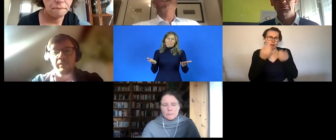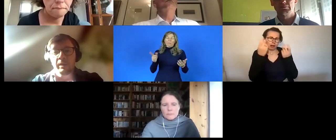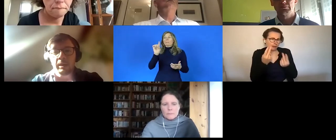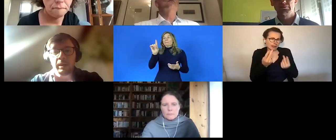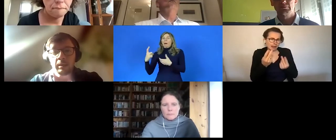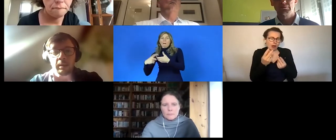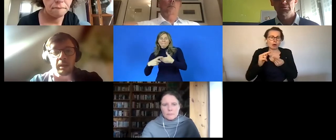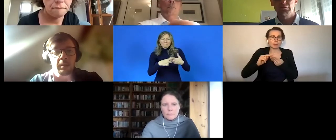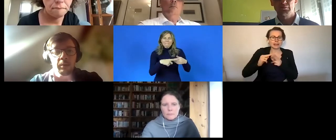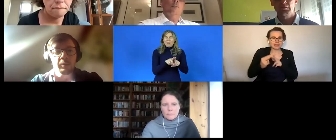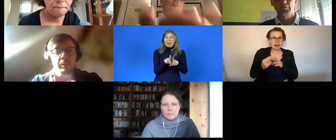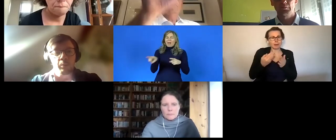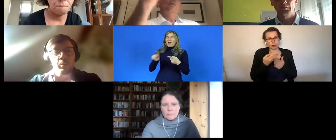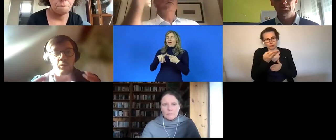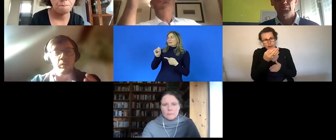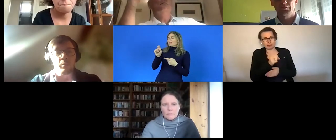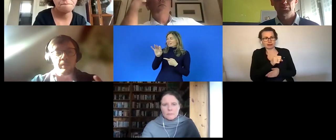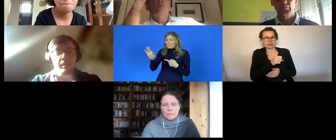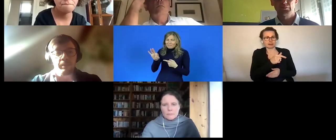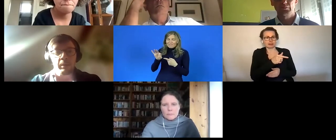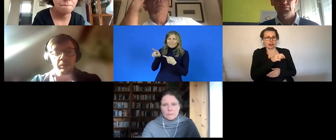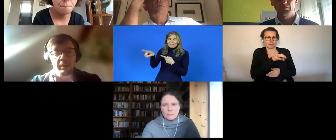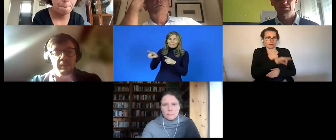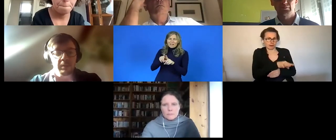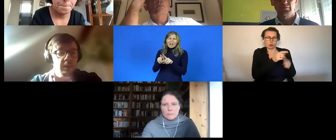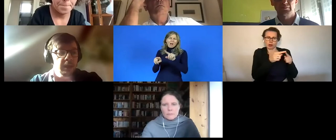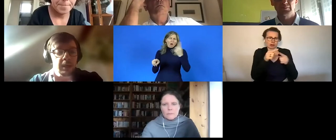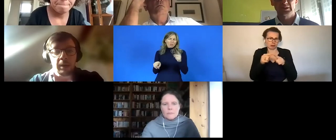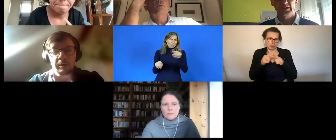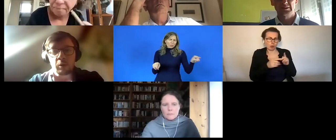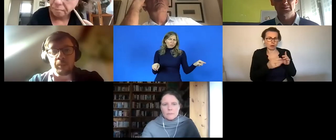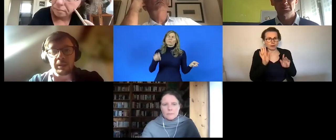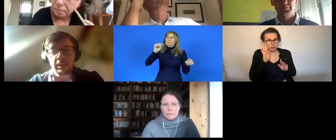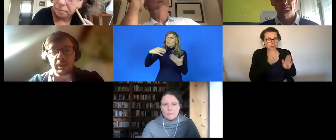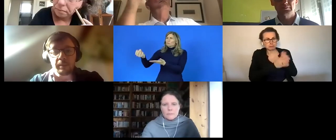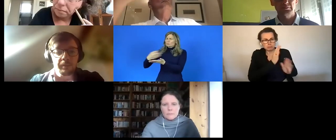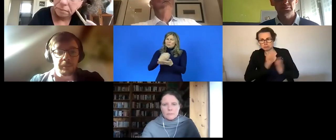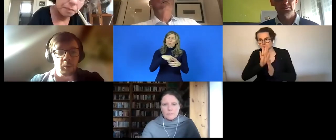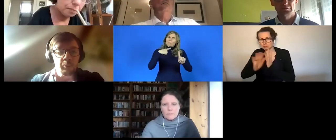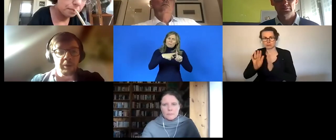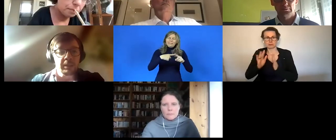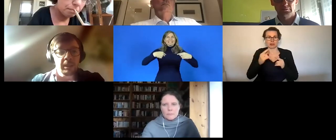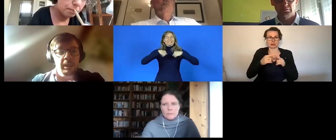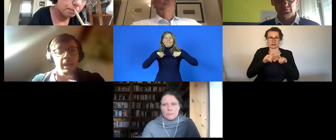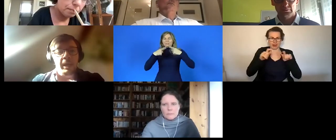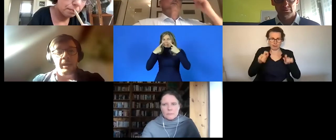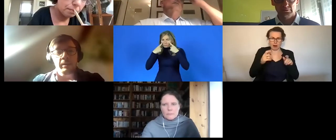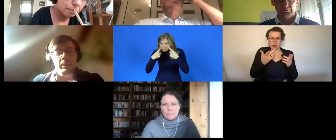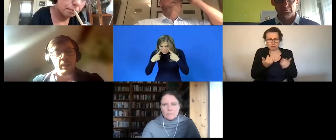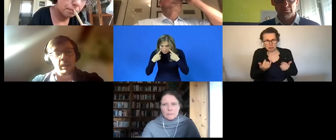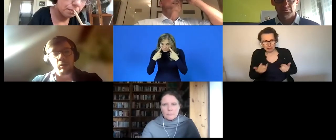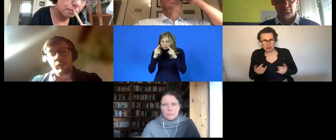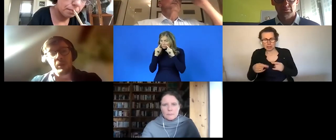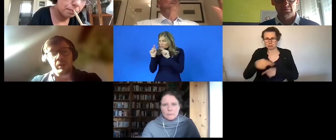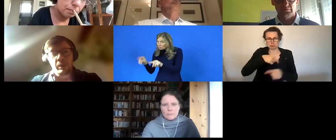like stefan and and and the others but we also wanted to see by them by ourselves how these companies um operate and